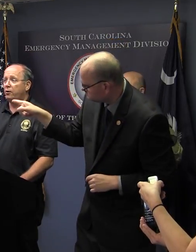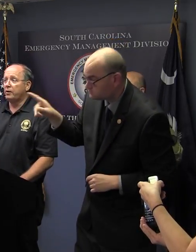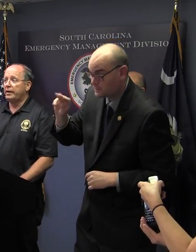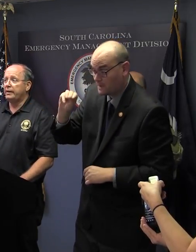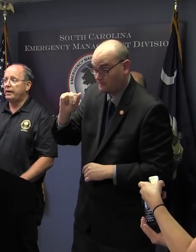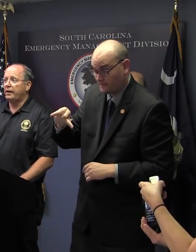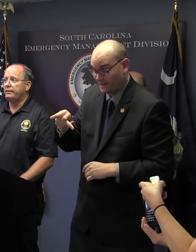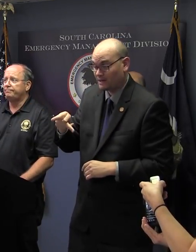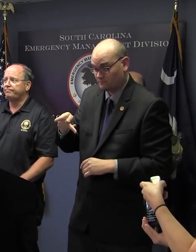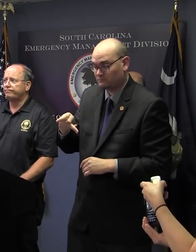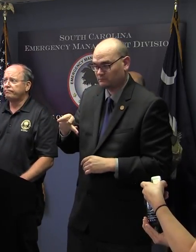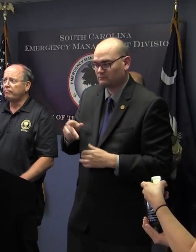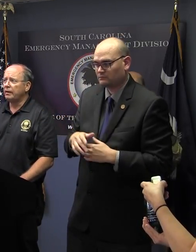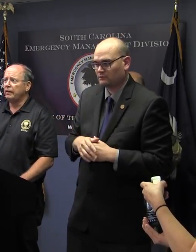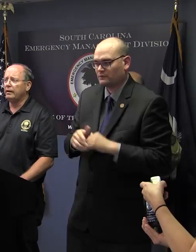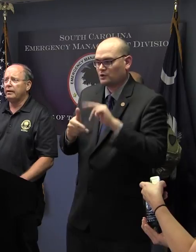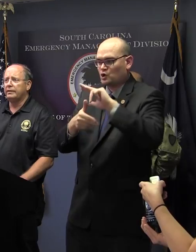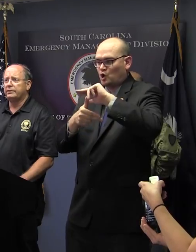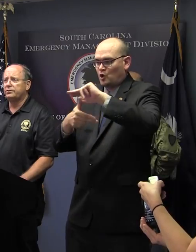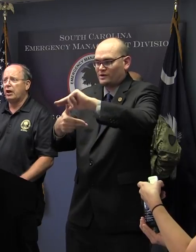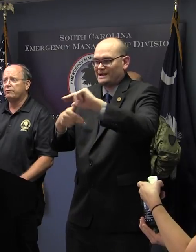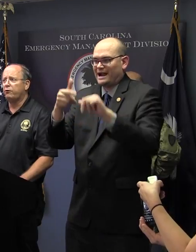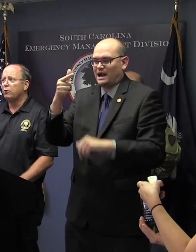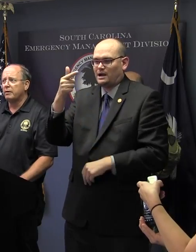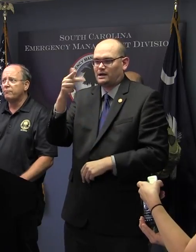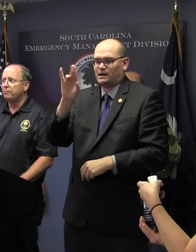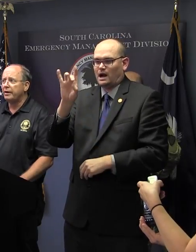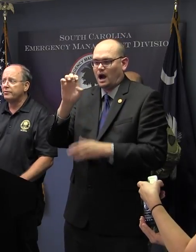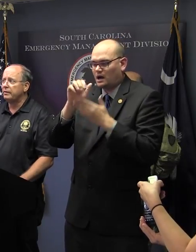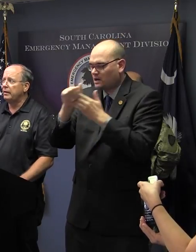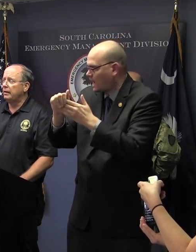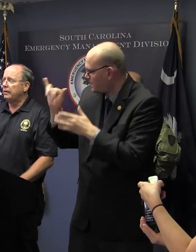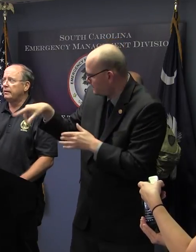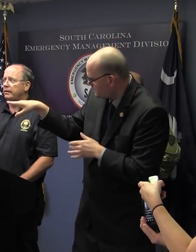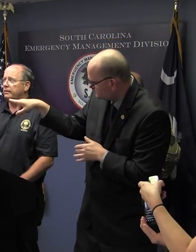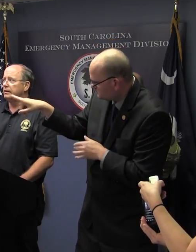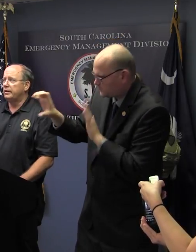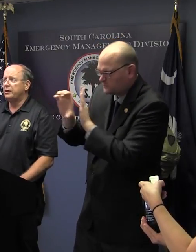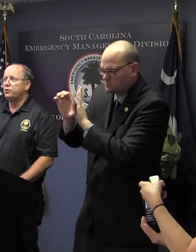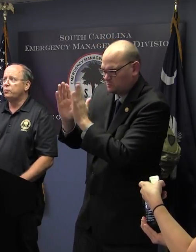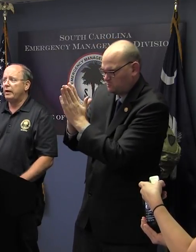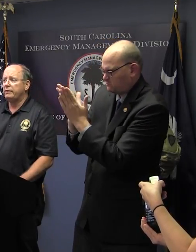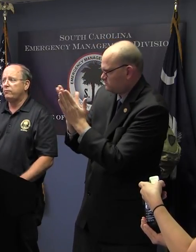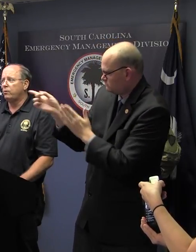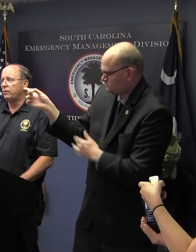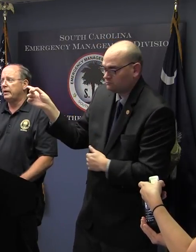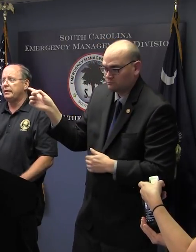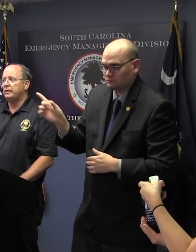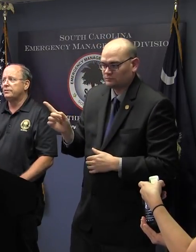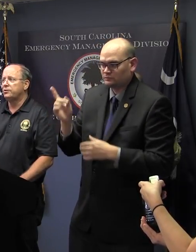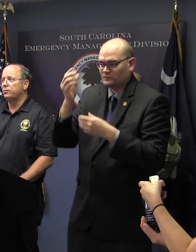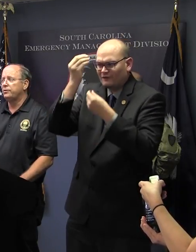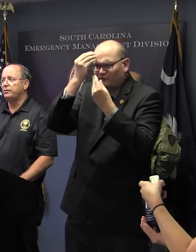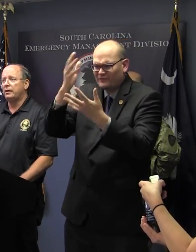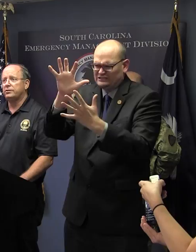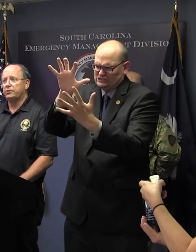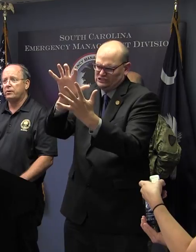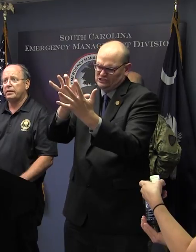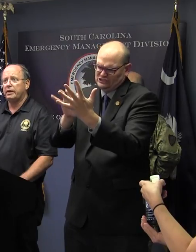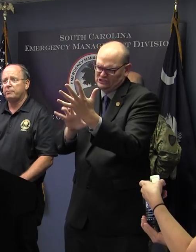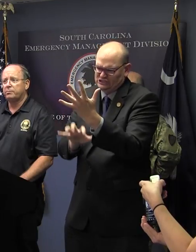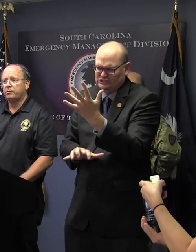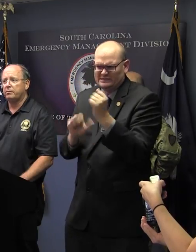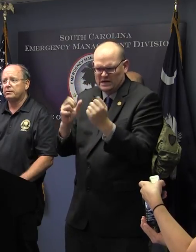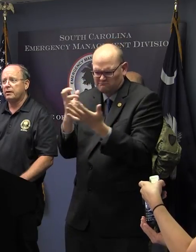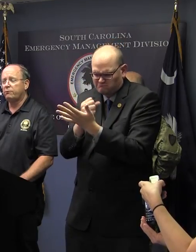the hurricane guide is chock full of information that can get you ready for any kind of situation, not